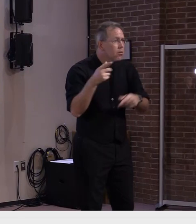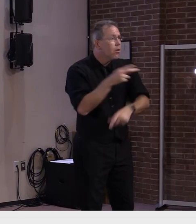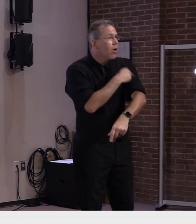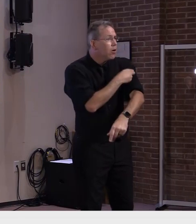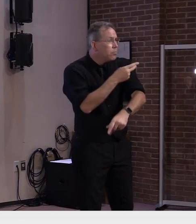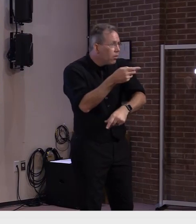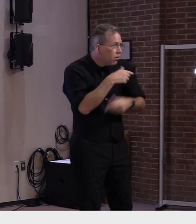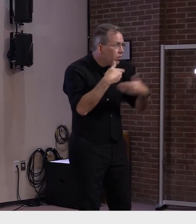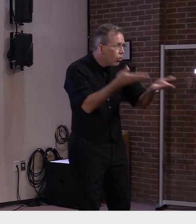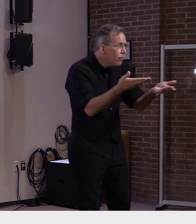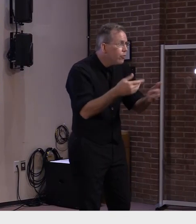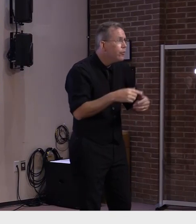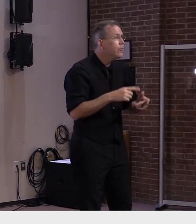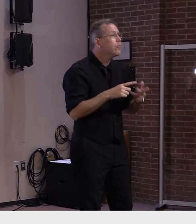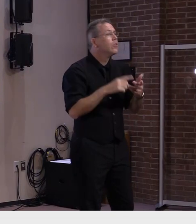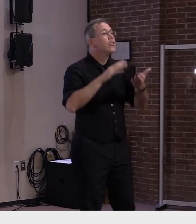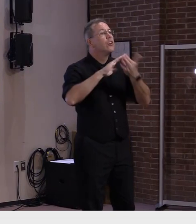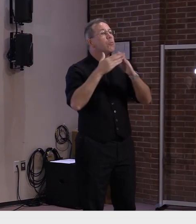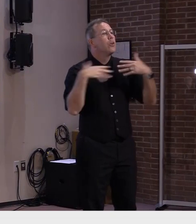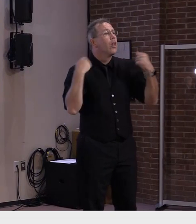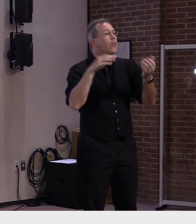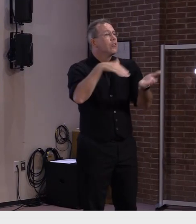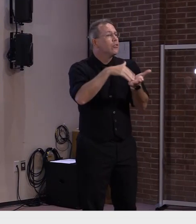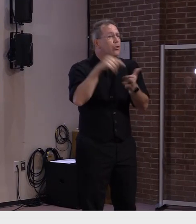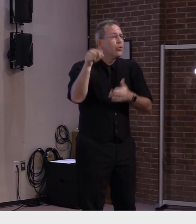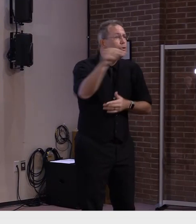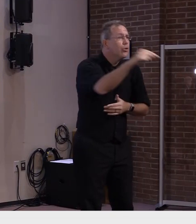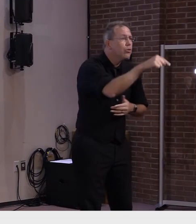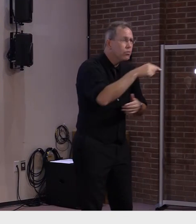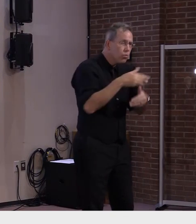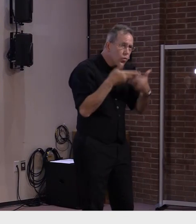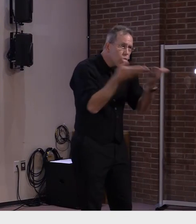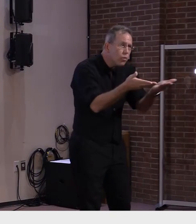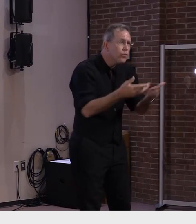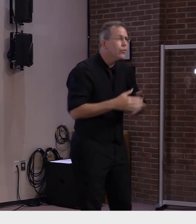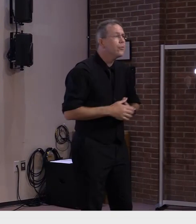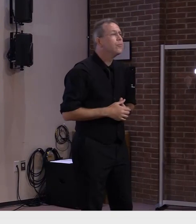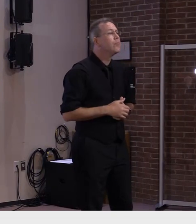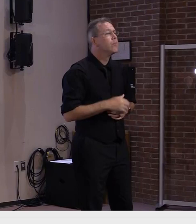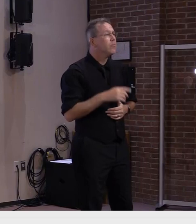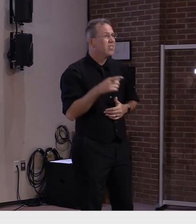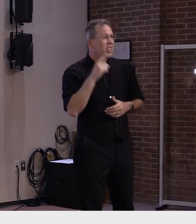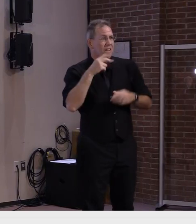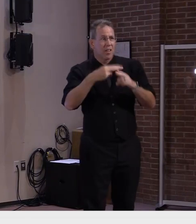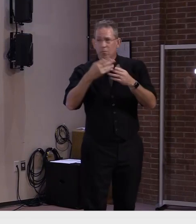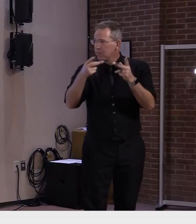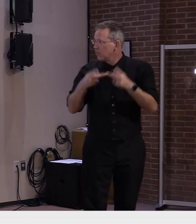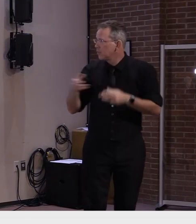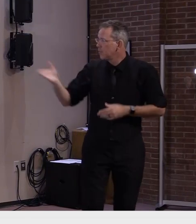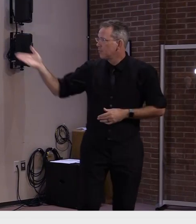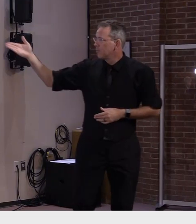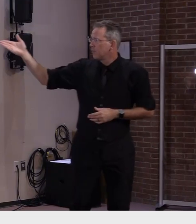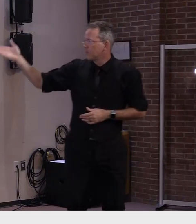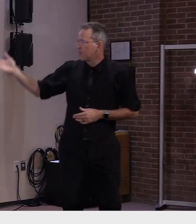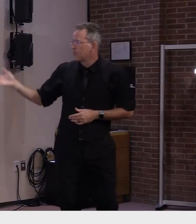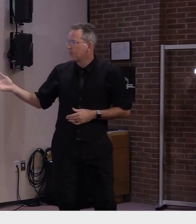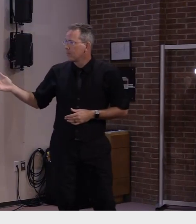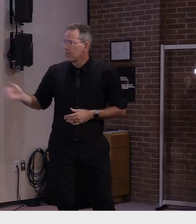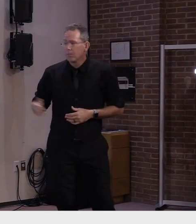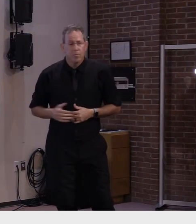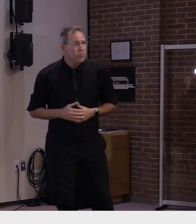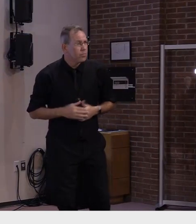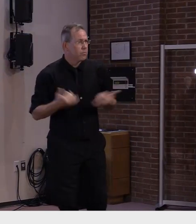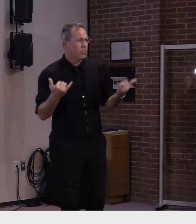here's where you'll find 38 pop-up and school-based clinics just this week today